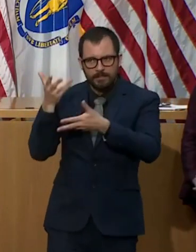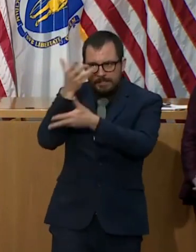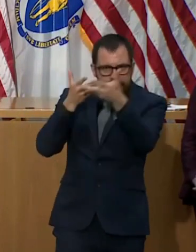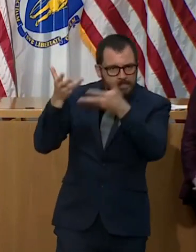bad space.